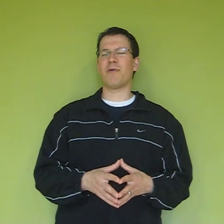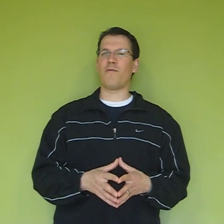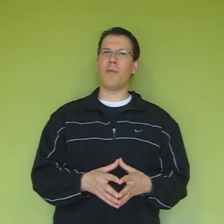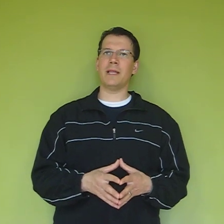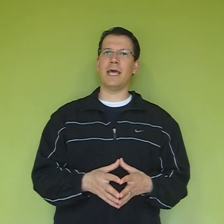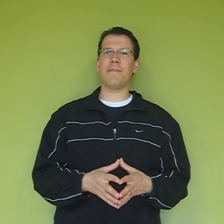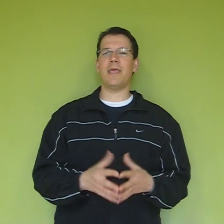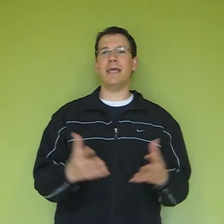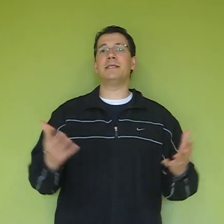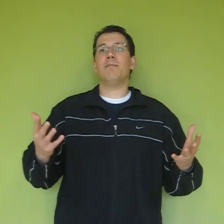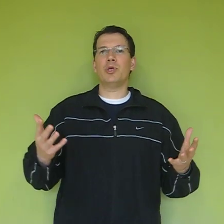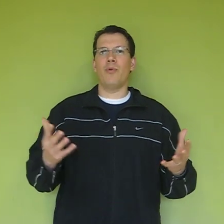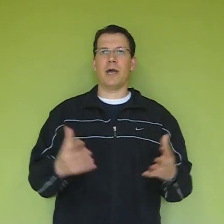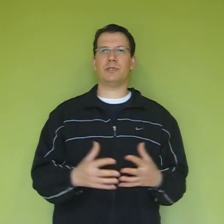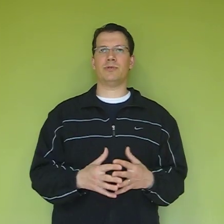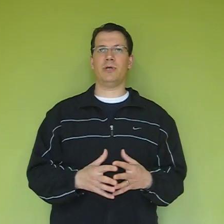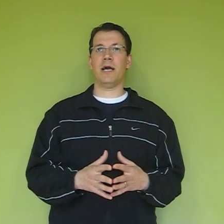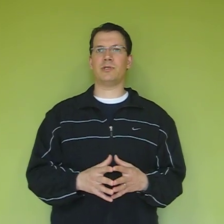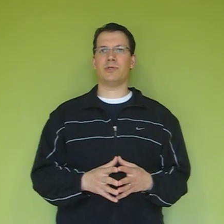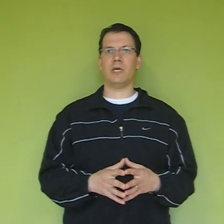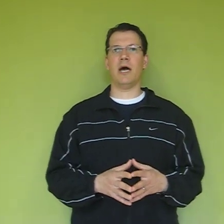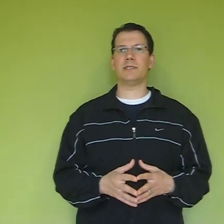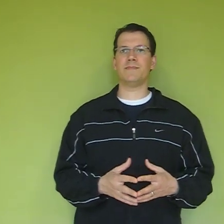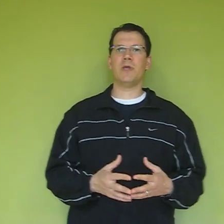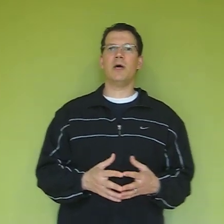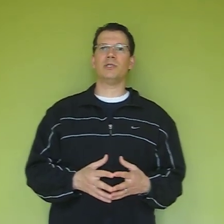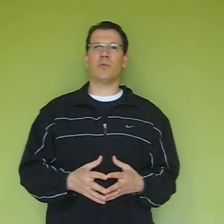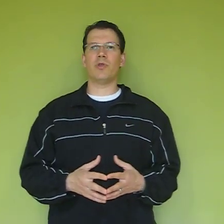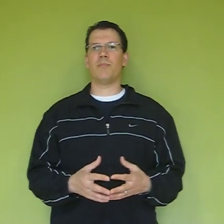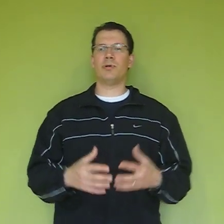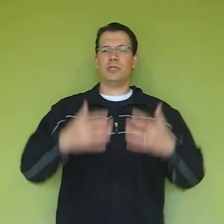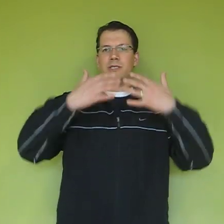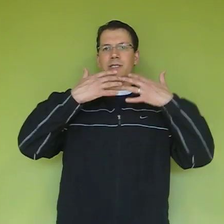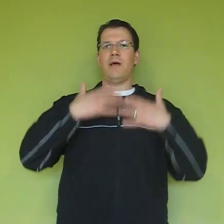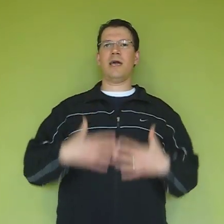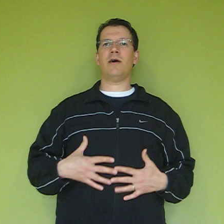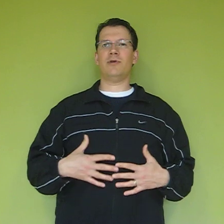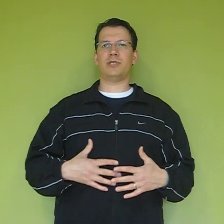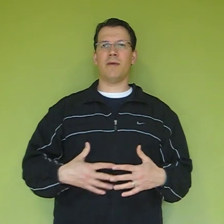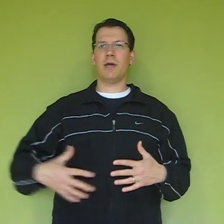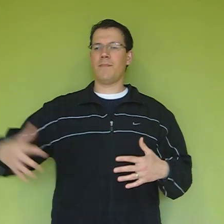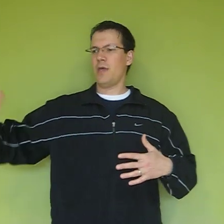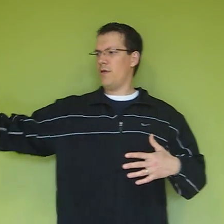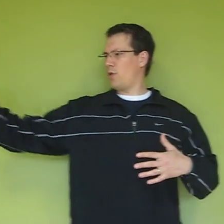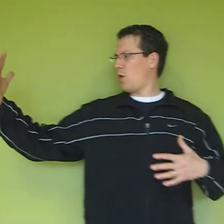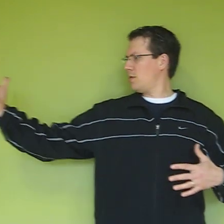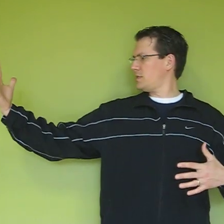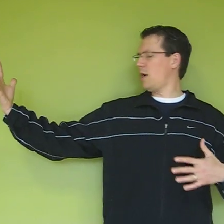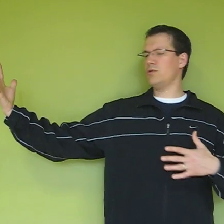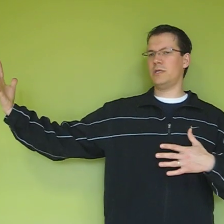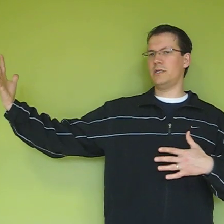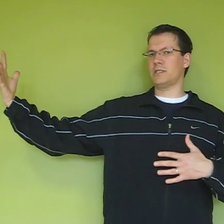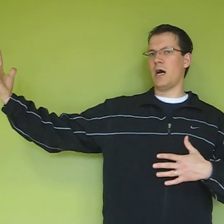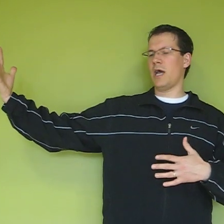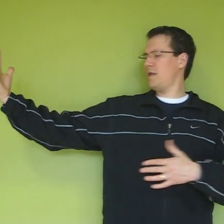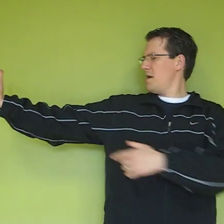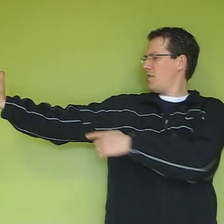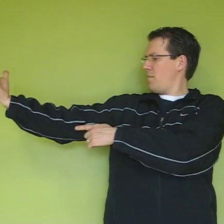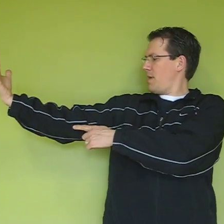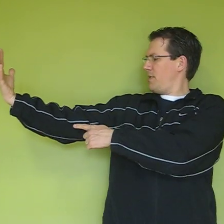performing like a W exercise. So where the person is lying on their stomach, their arms out to the side, there might be